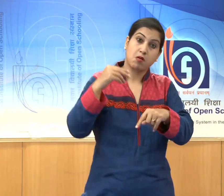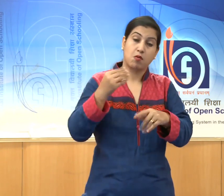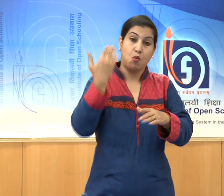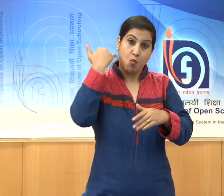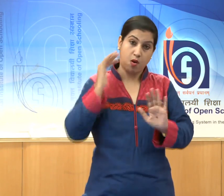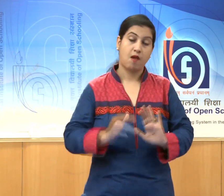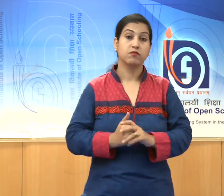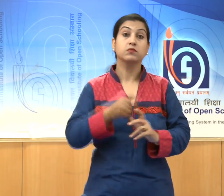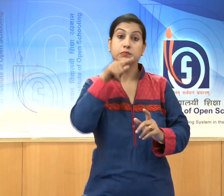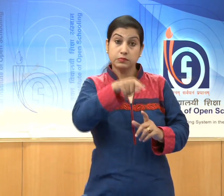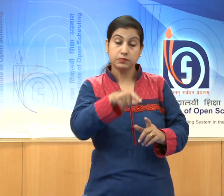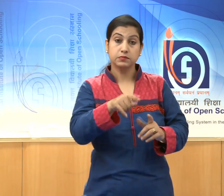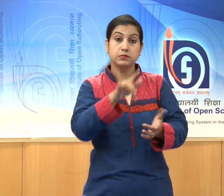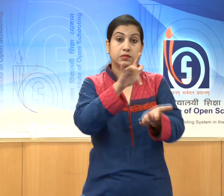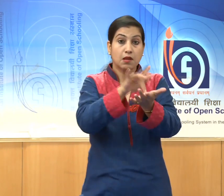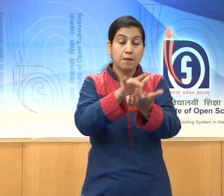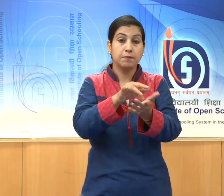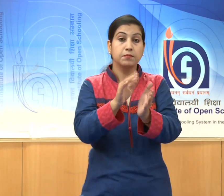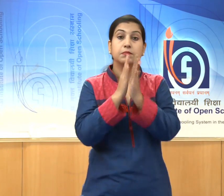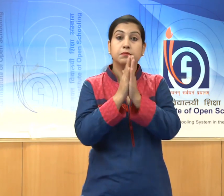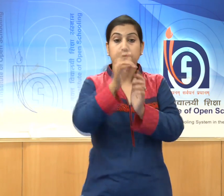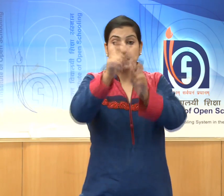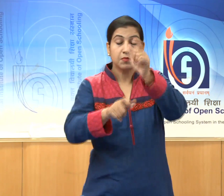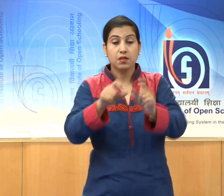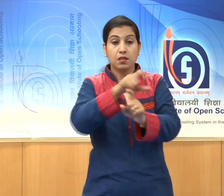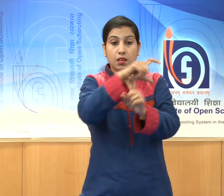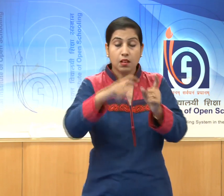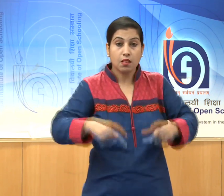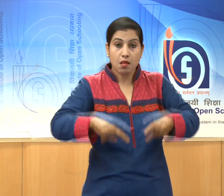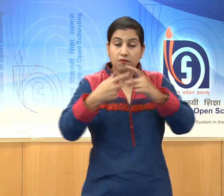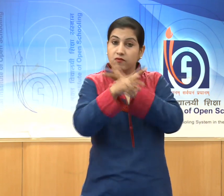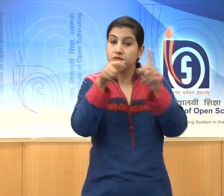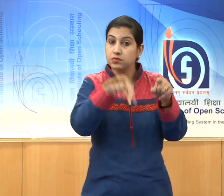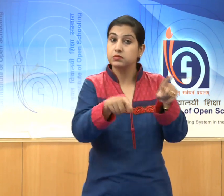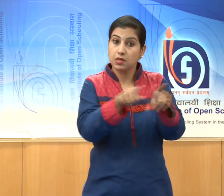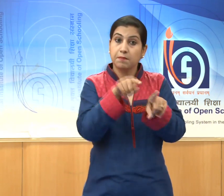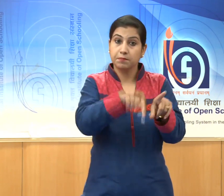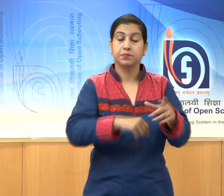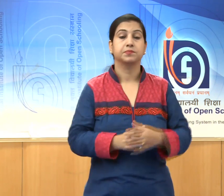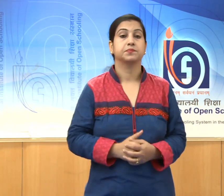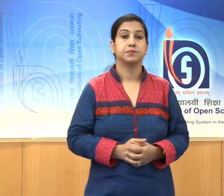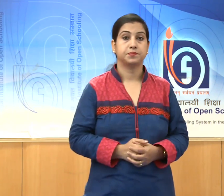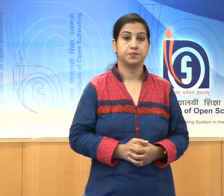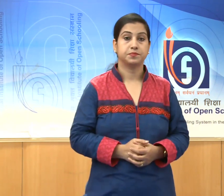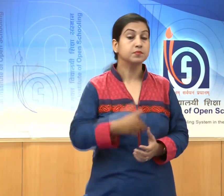This civilisation is also known as